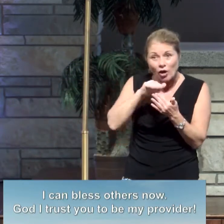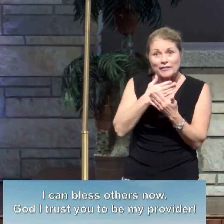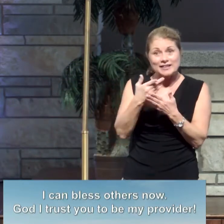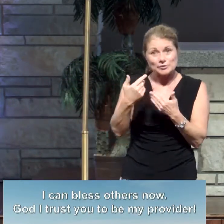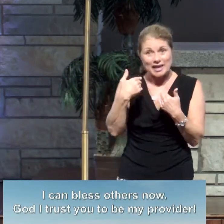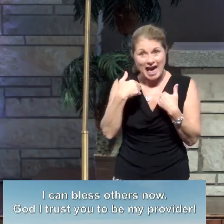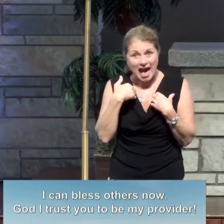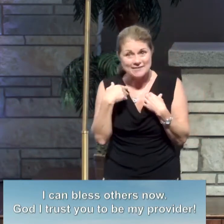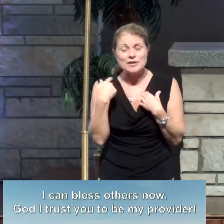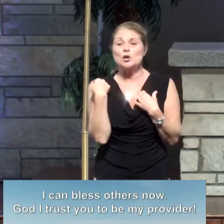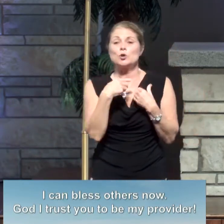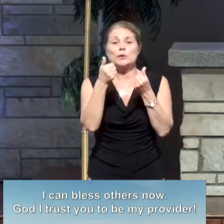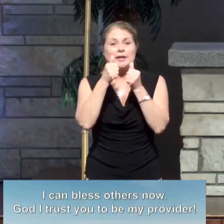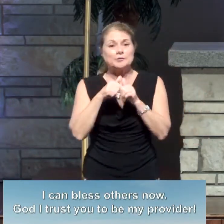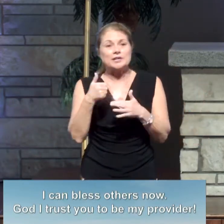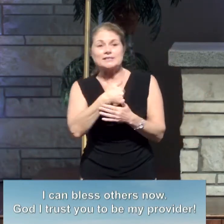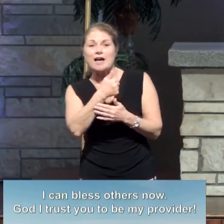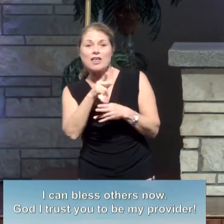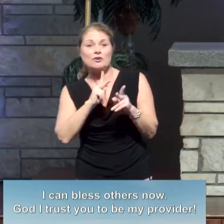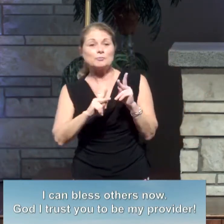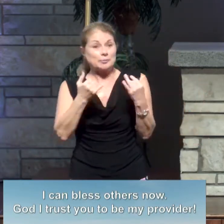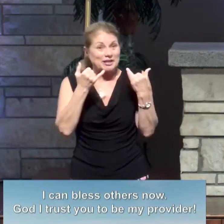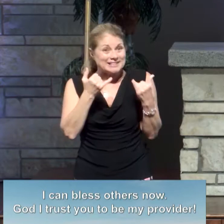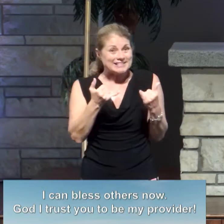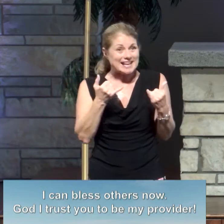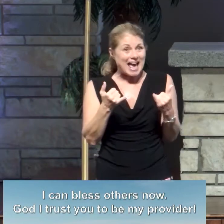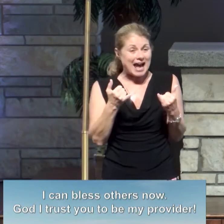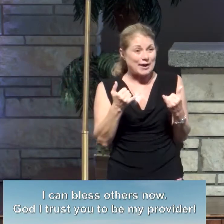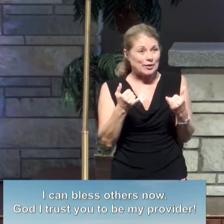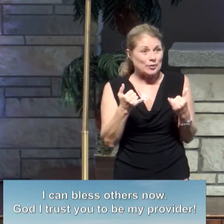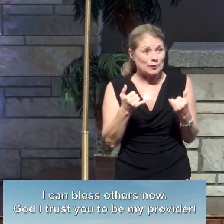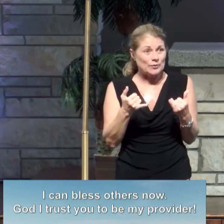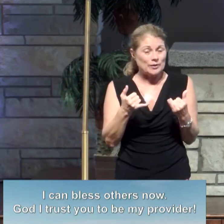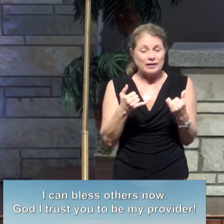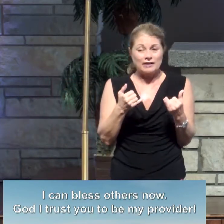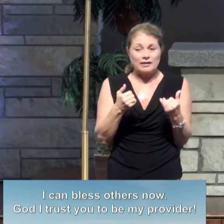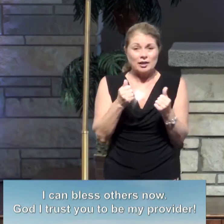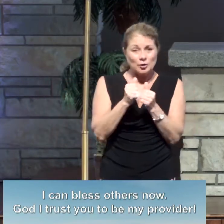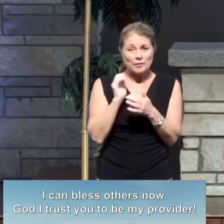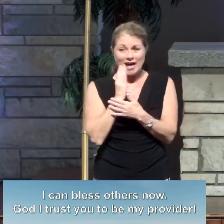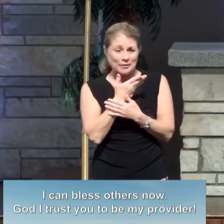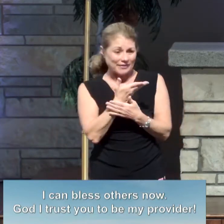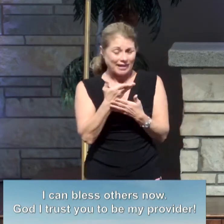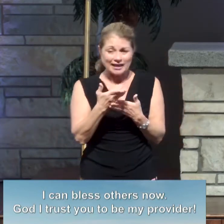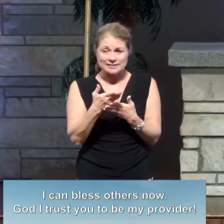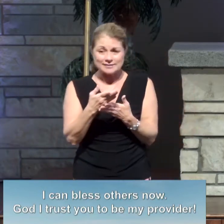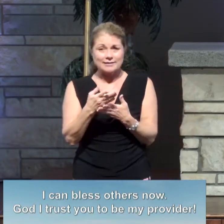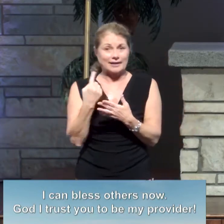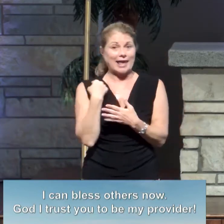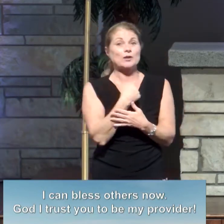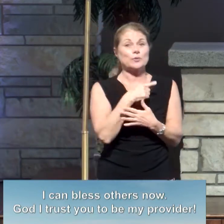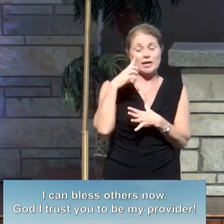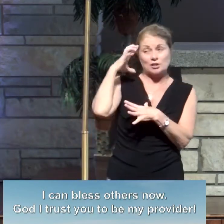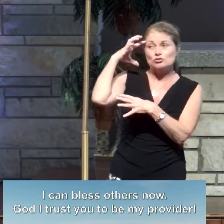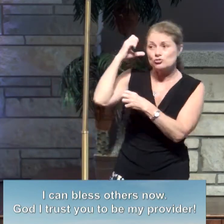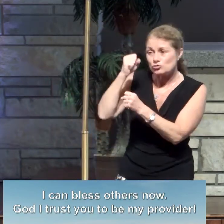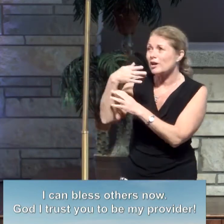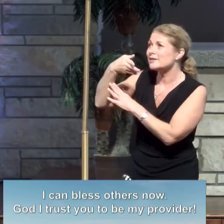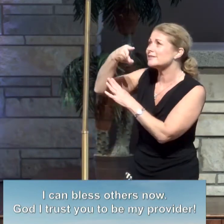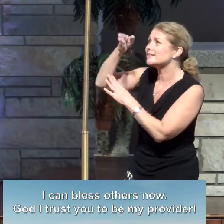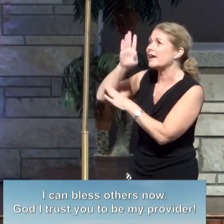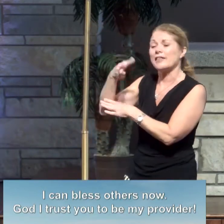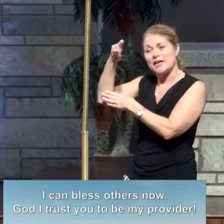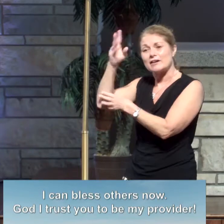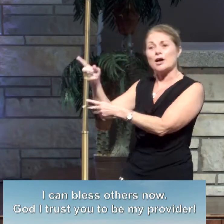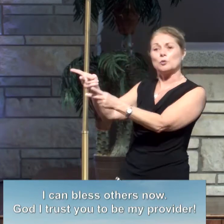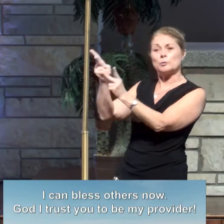we can bless others now. With what that is, we can bless others now with our stuff. And we can trust God. That God would be my provider